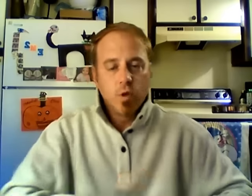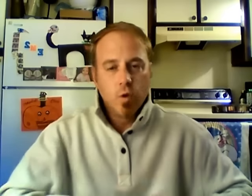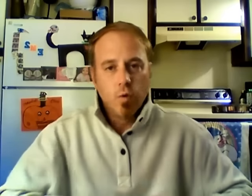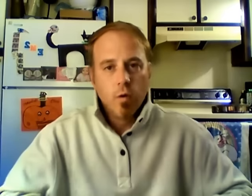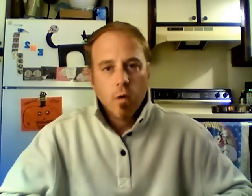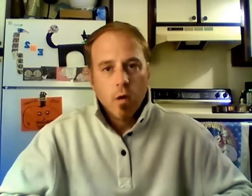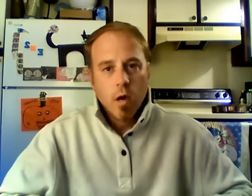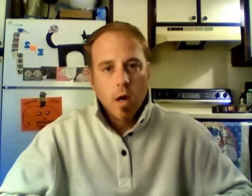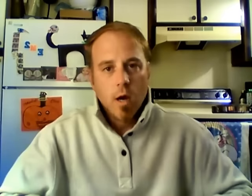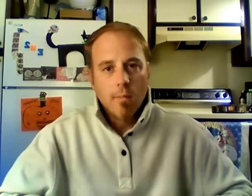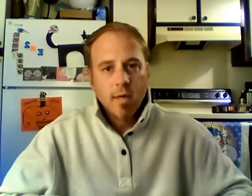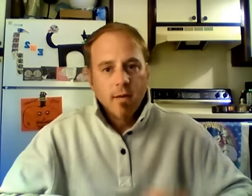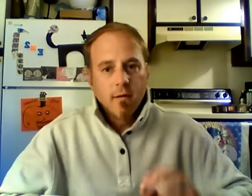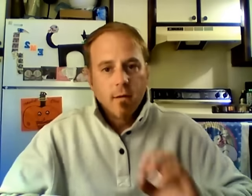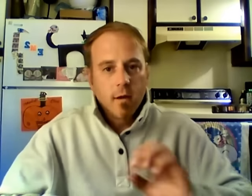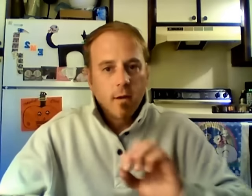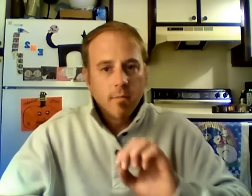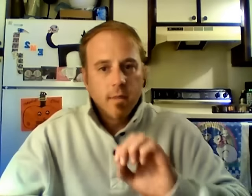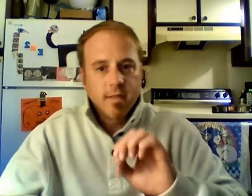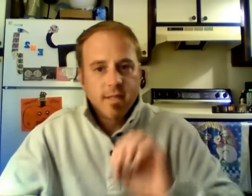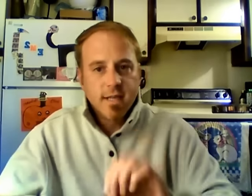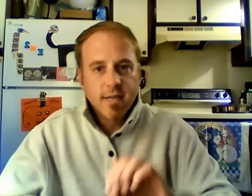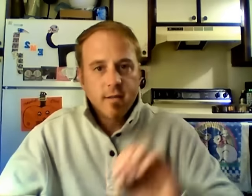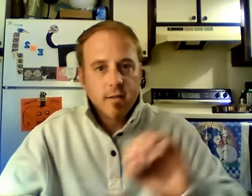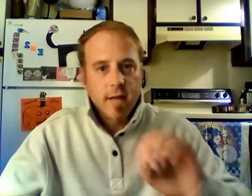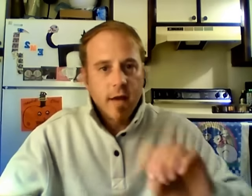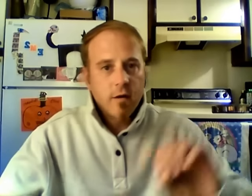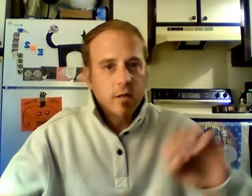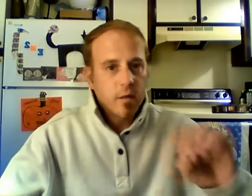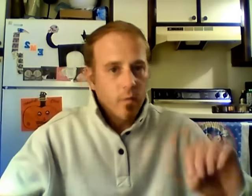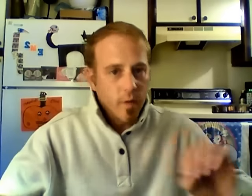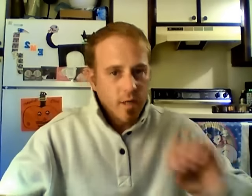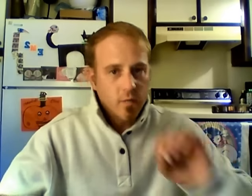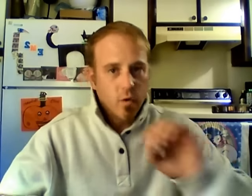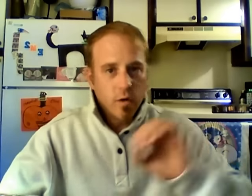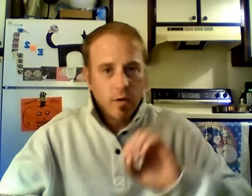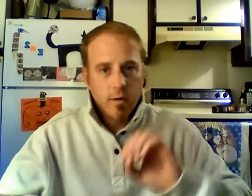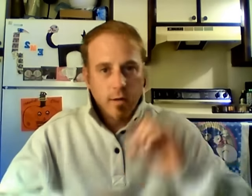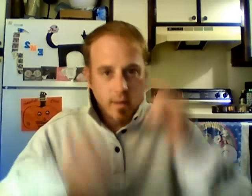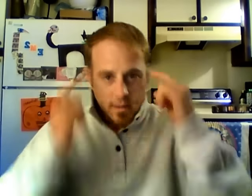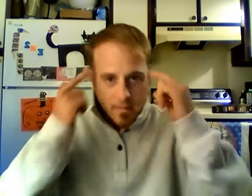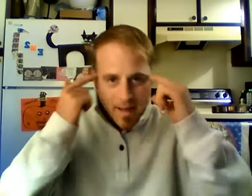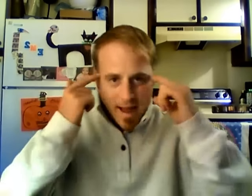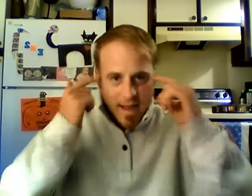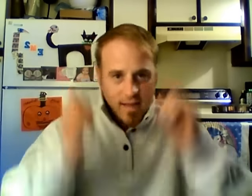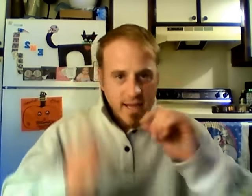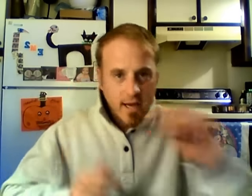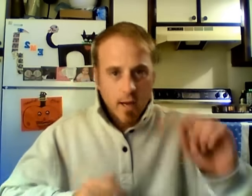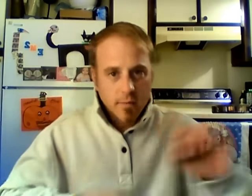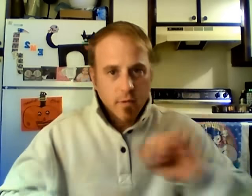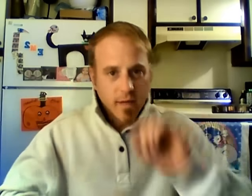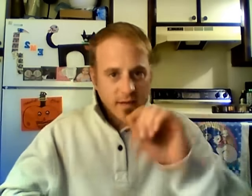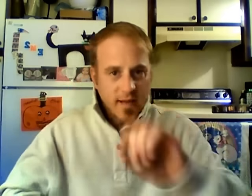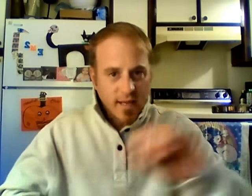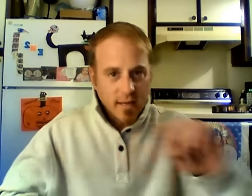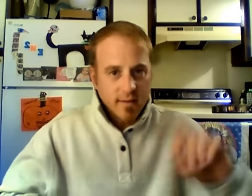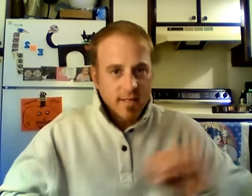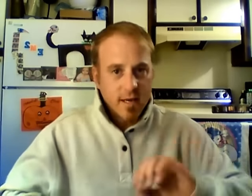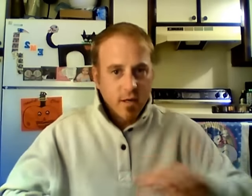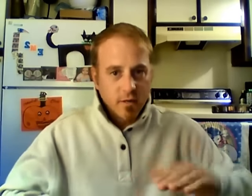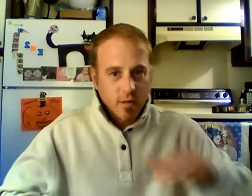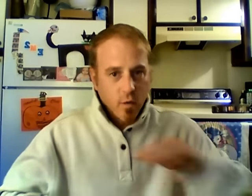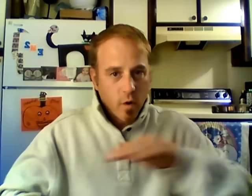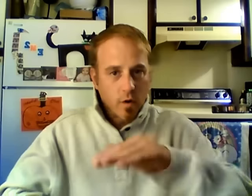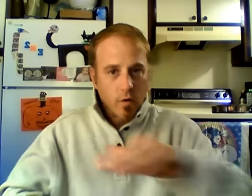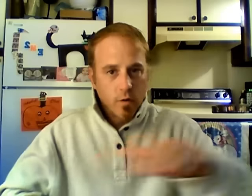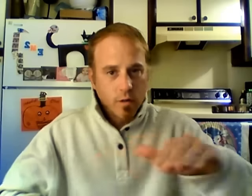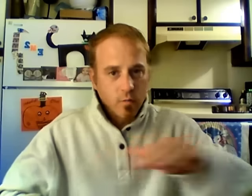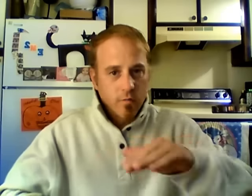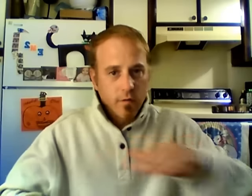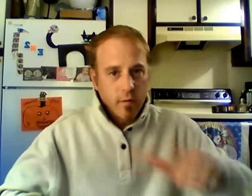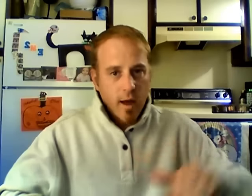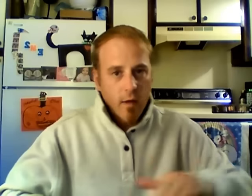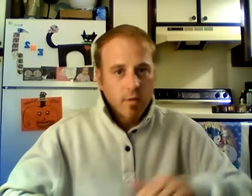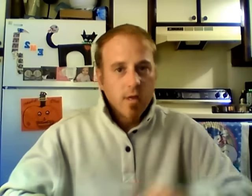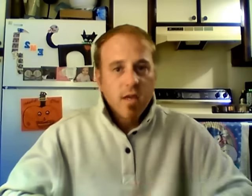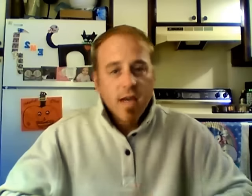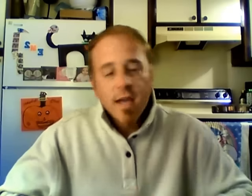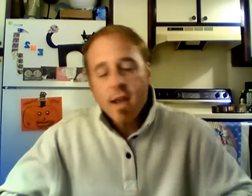to see the letters on the Ouija board in his mind light up so he could like, instead of using the oracle to move it around, he